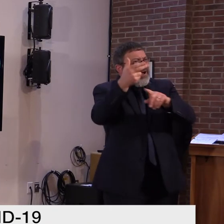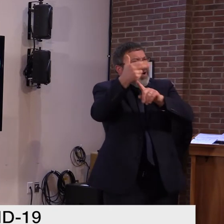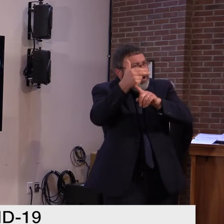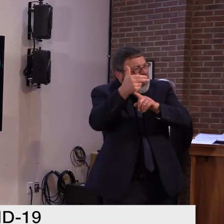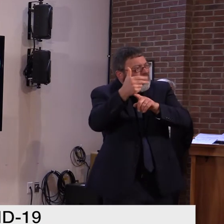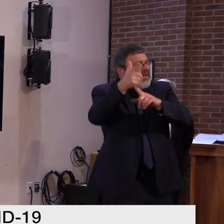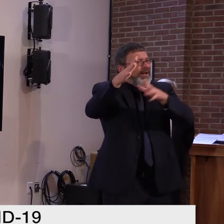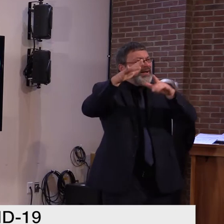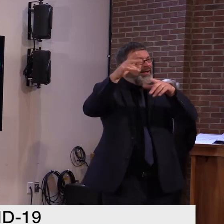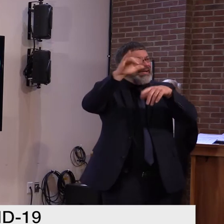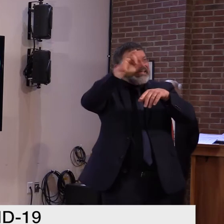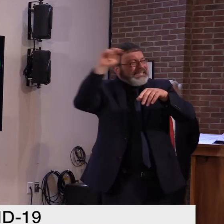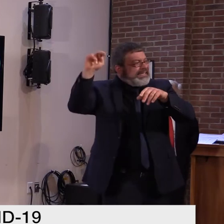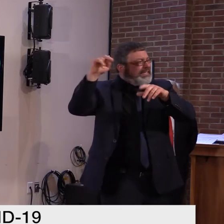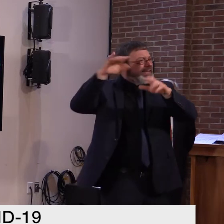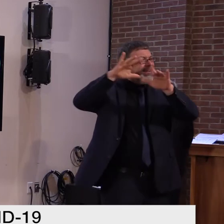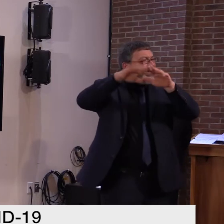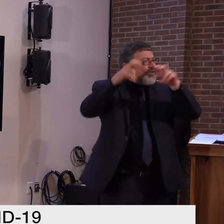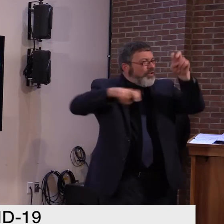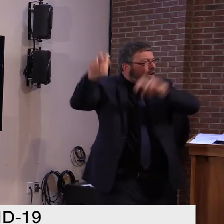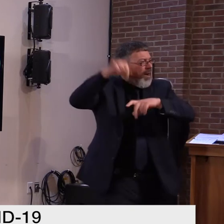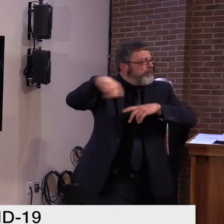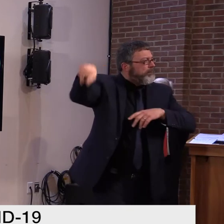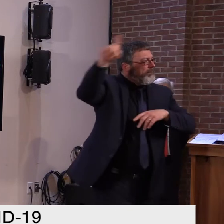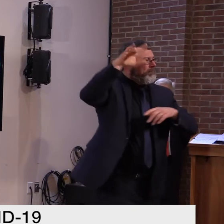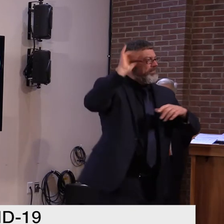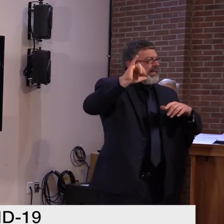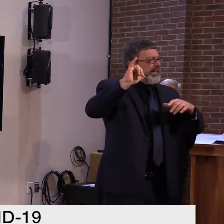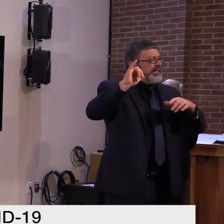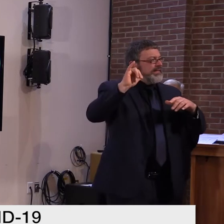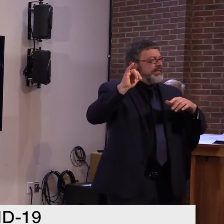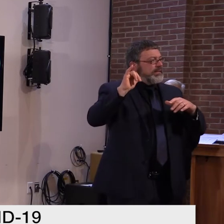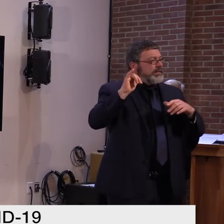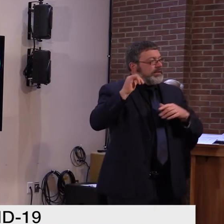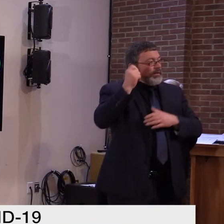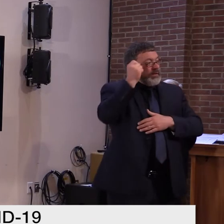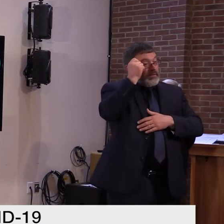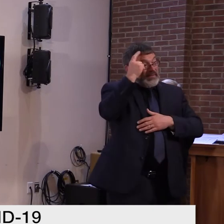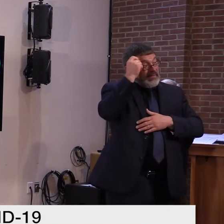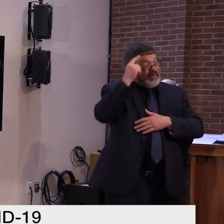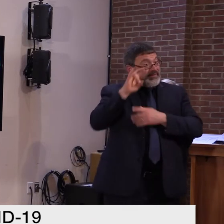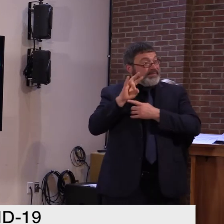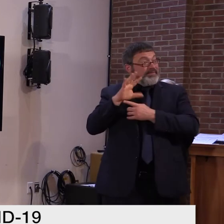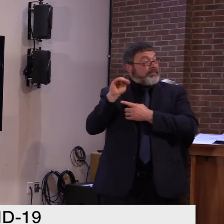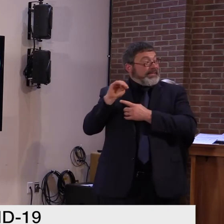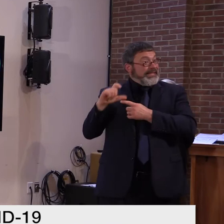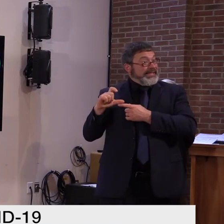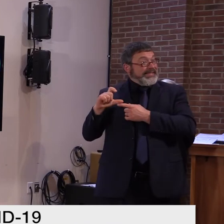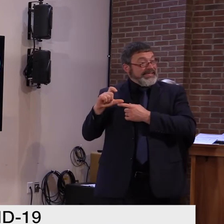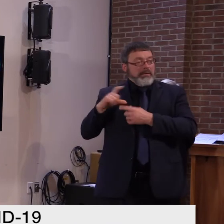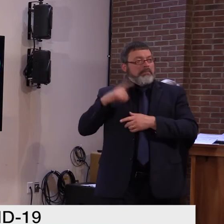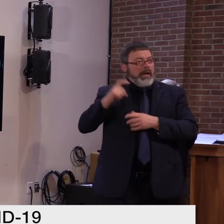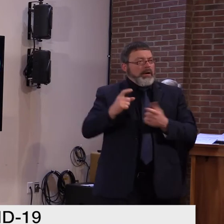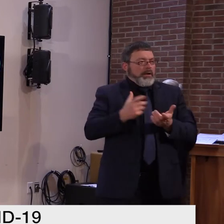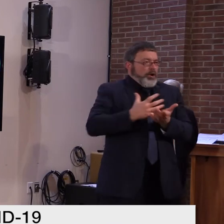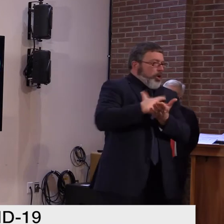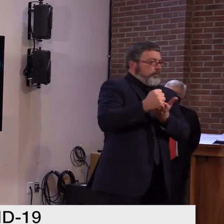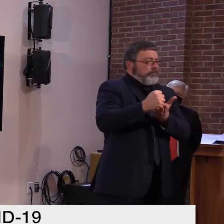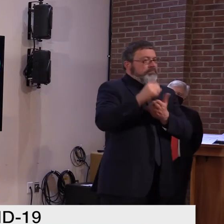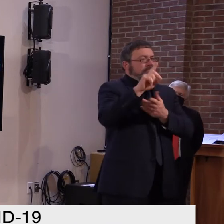31st, so the clock is ticking. So we need to make sure that we get that out the door just as quick as possible. It's my understanding